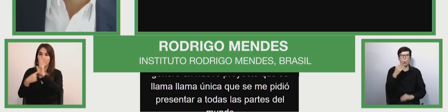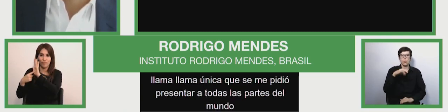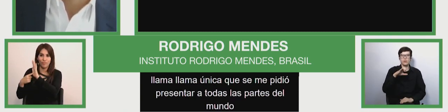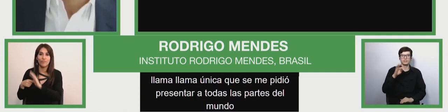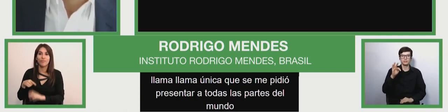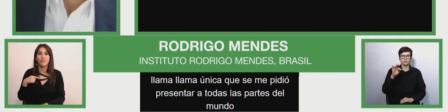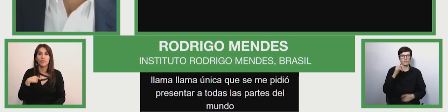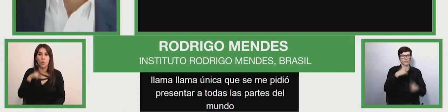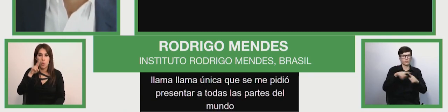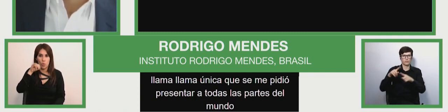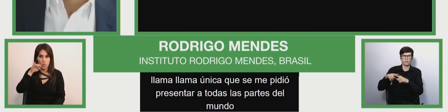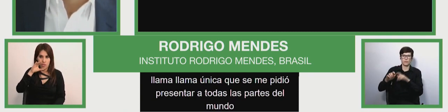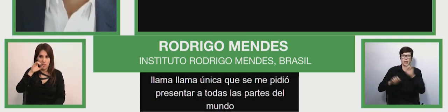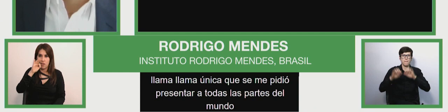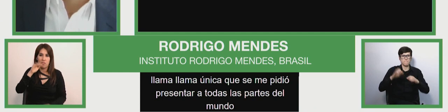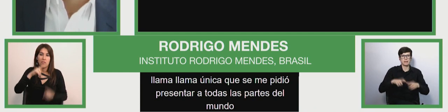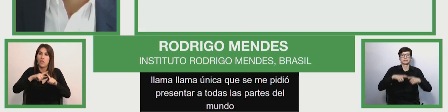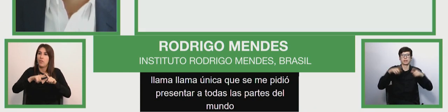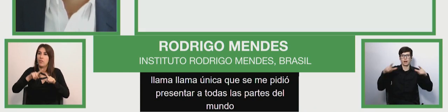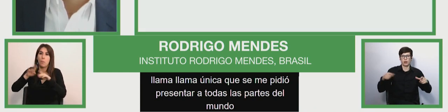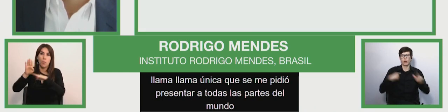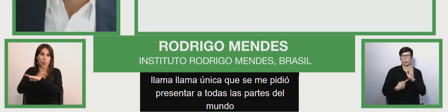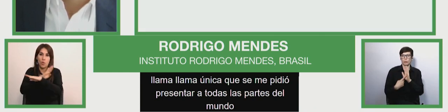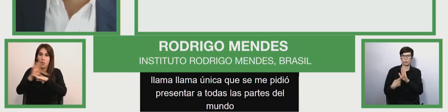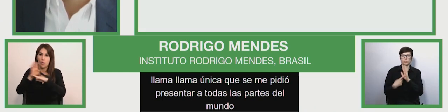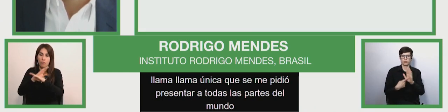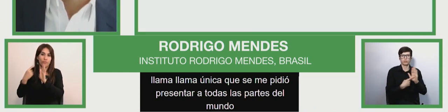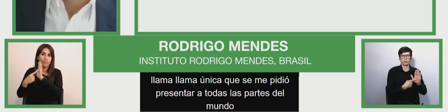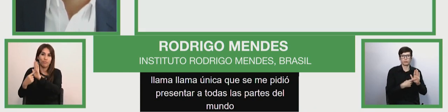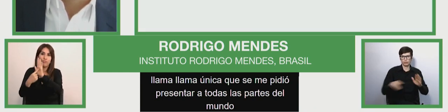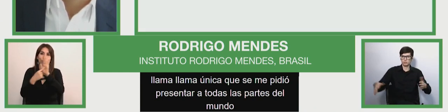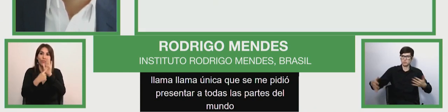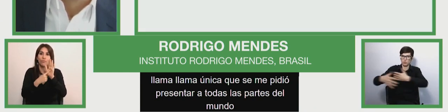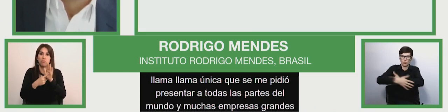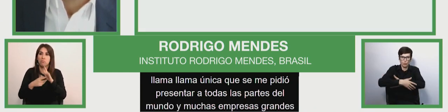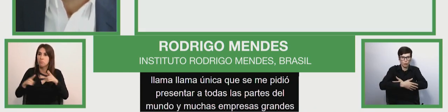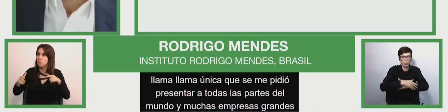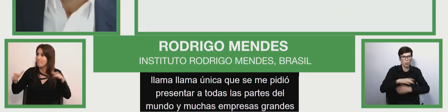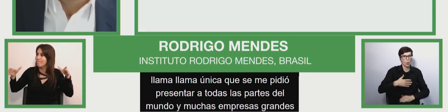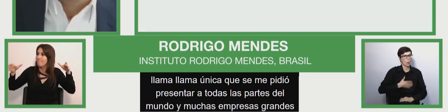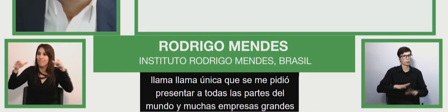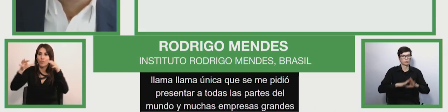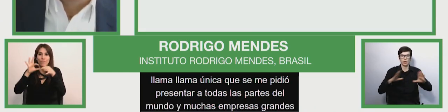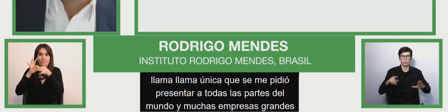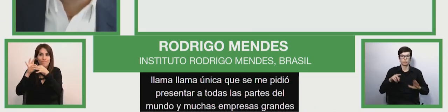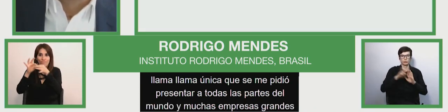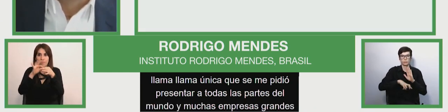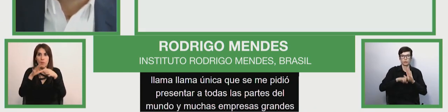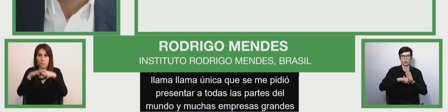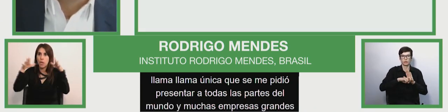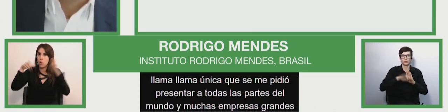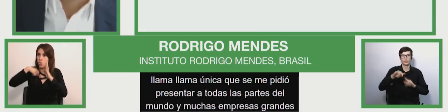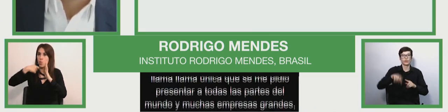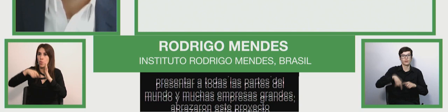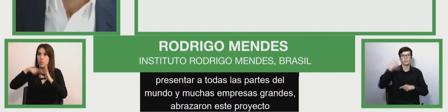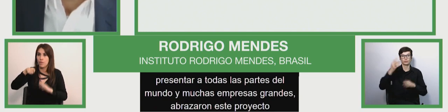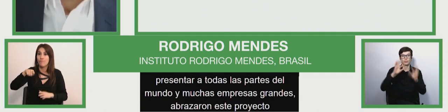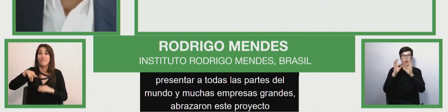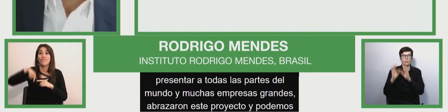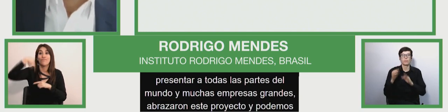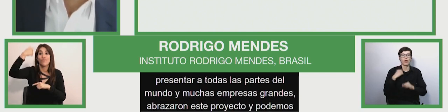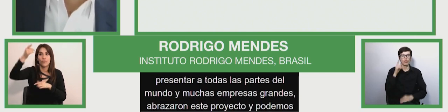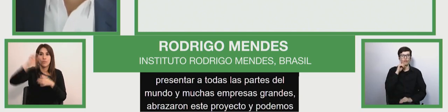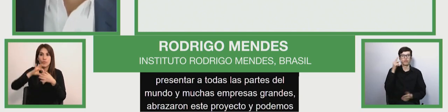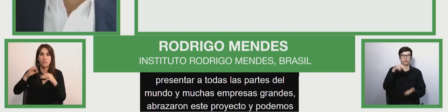it to audiences in several parts of the world. UNICEF, the World Economic Forum and many large companies